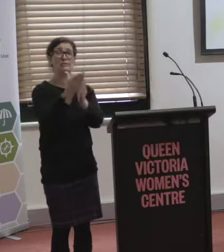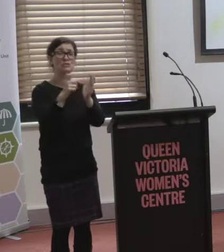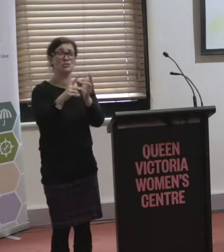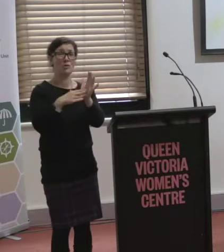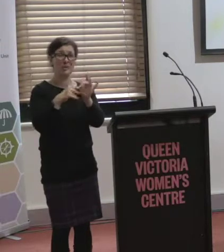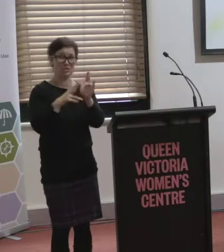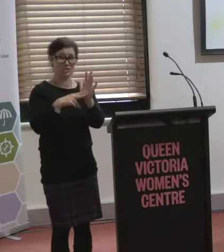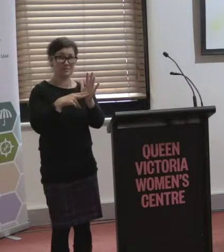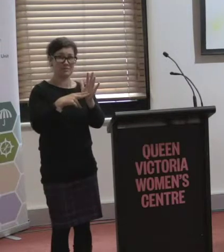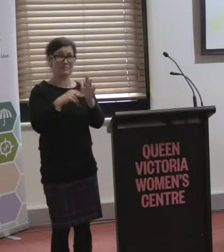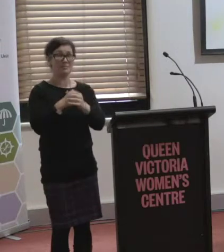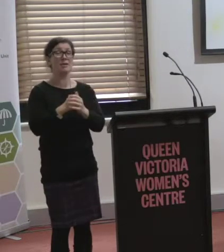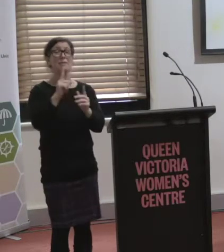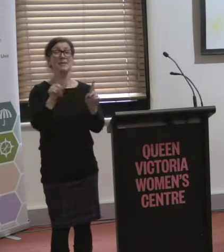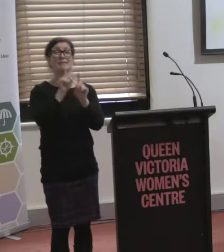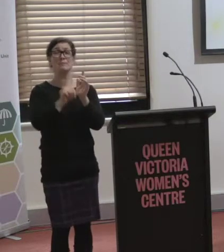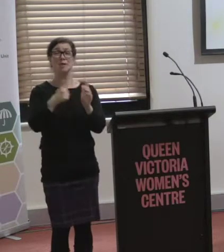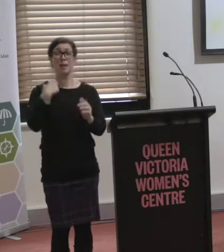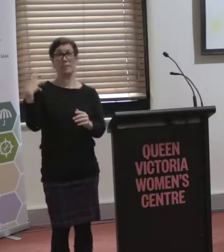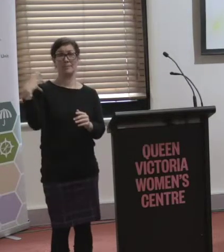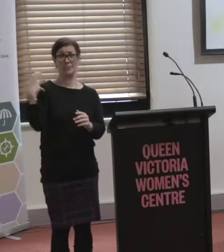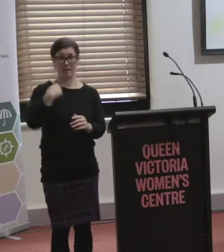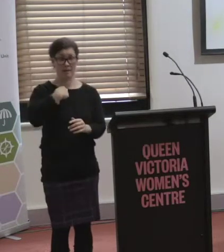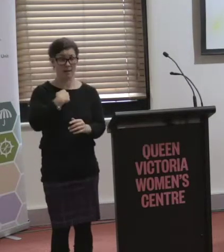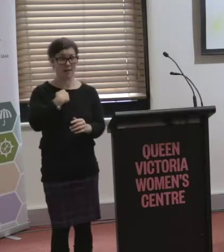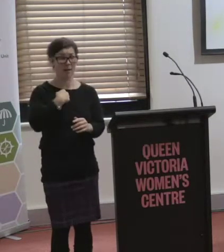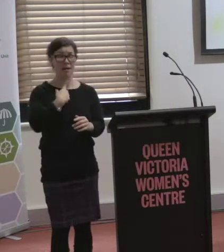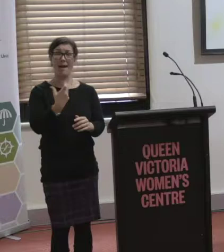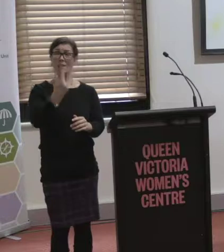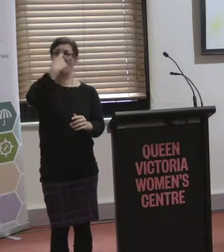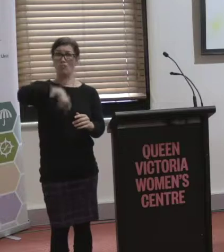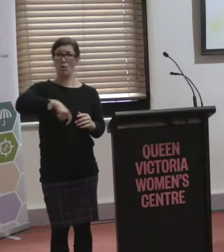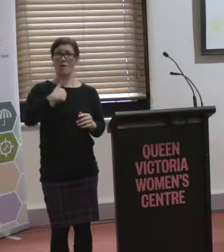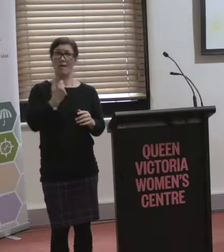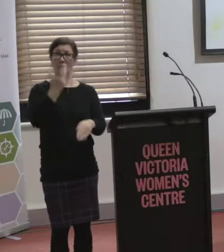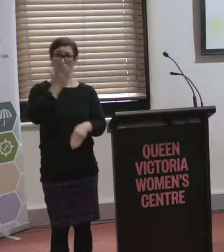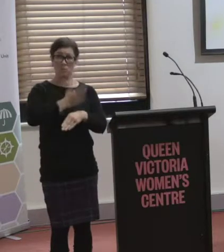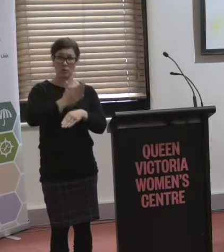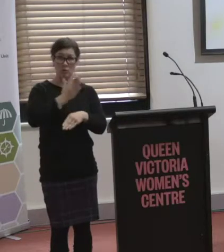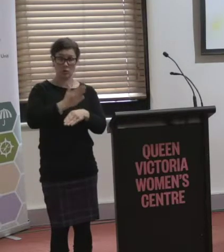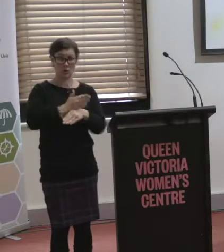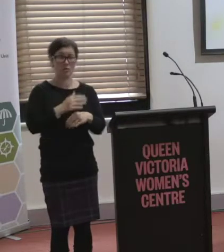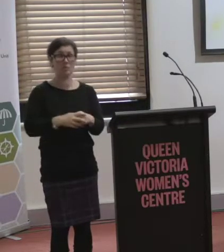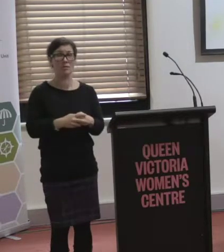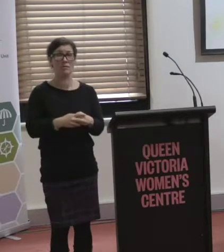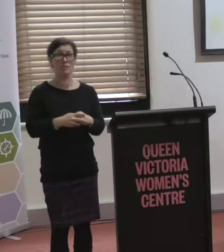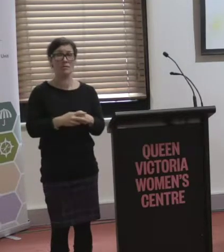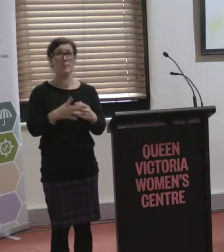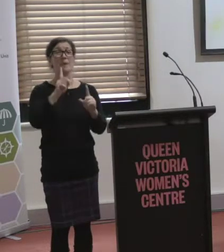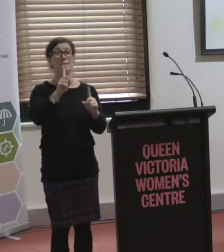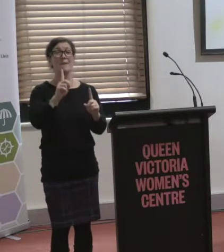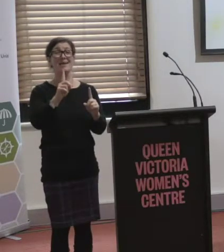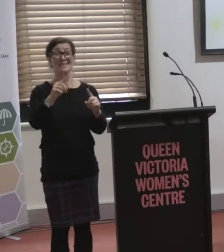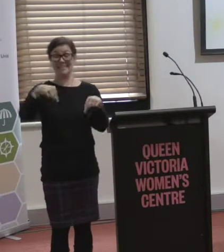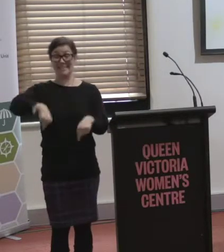While I'm a commissioner, obviously I have roles there but I'm independent and am able to speak my mind